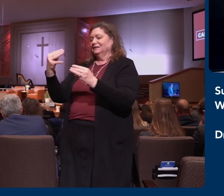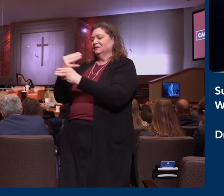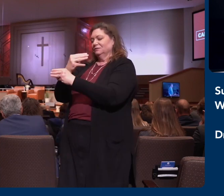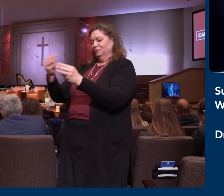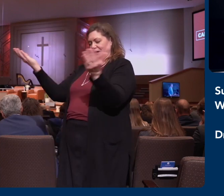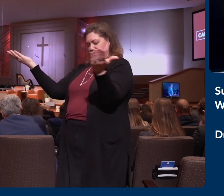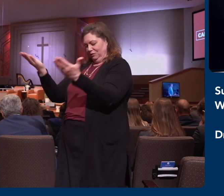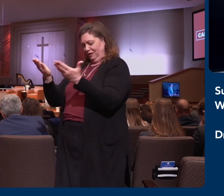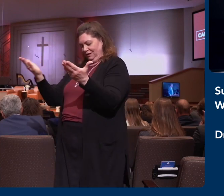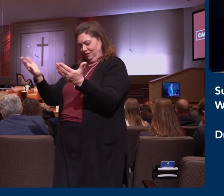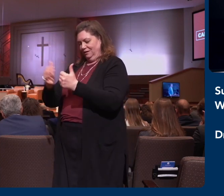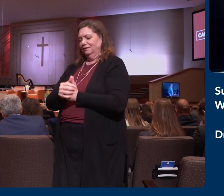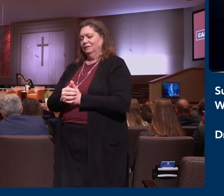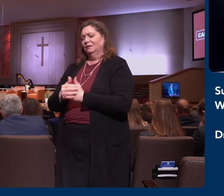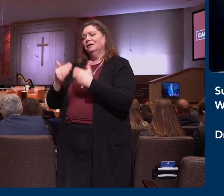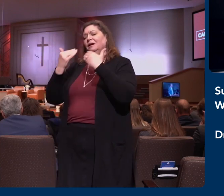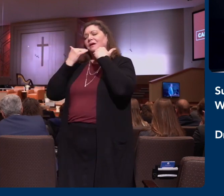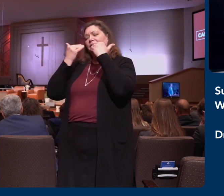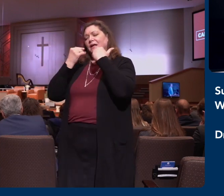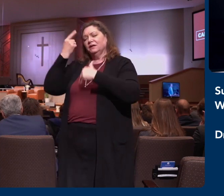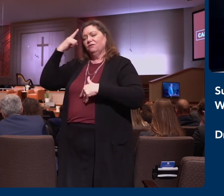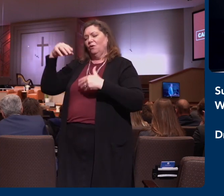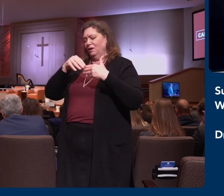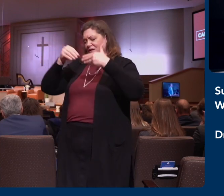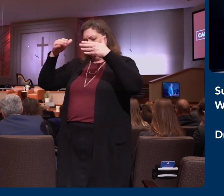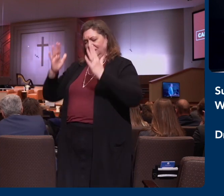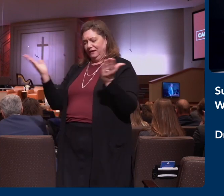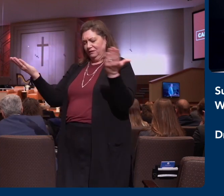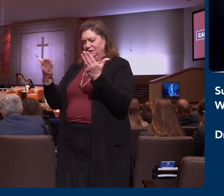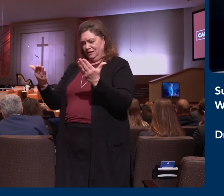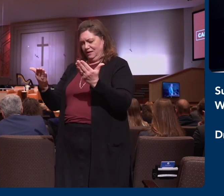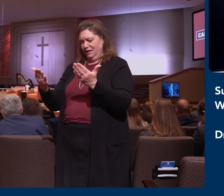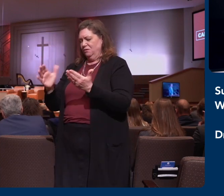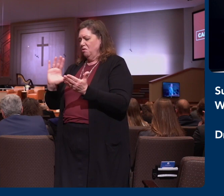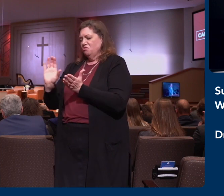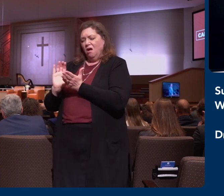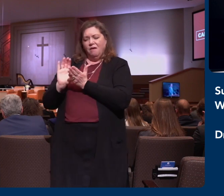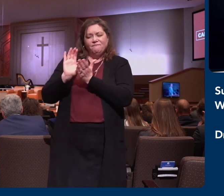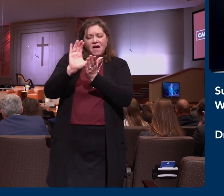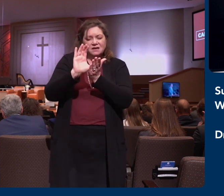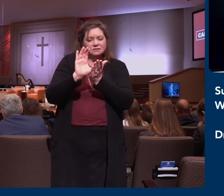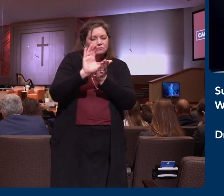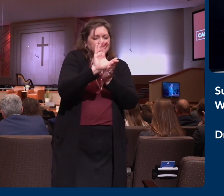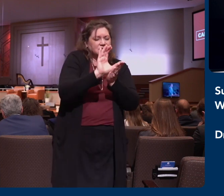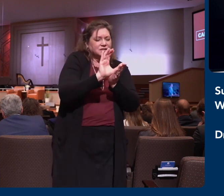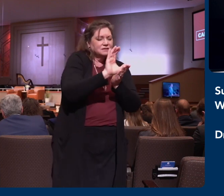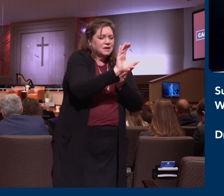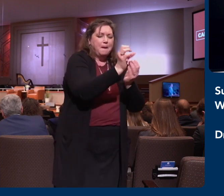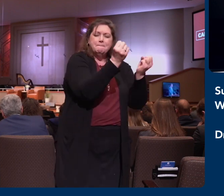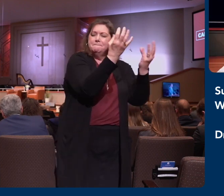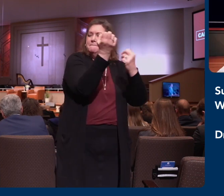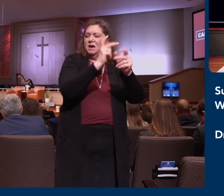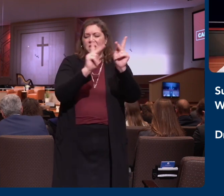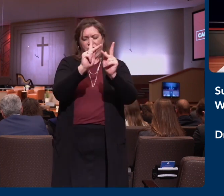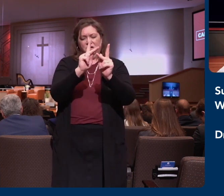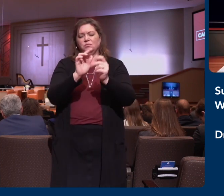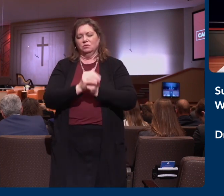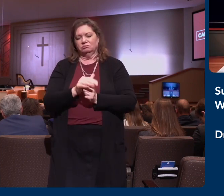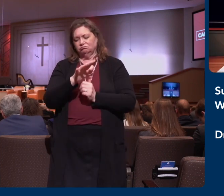with and how they faithfully invest in the lives of those that you bring into this place. I pray that you'd continue to